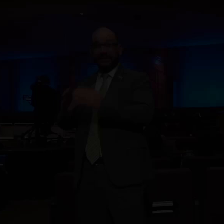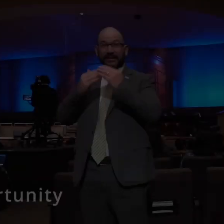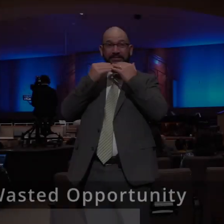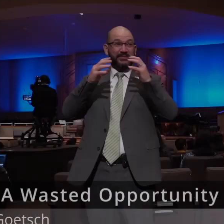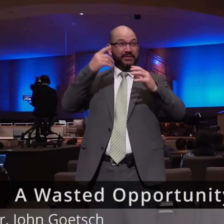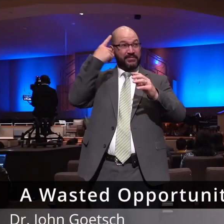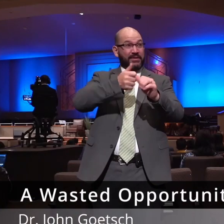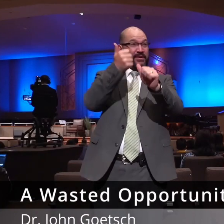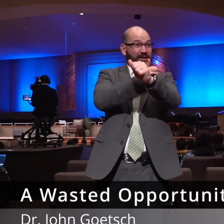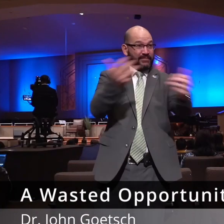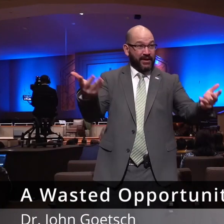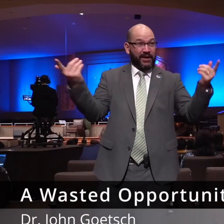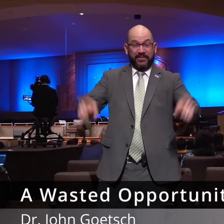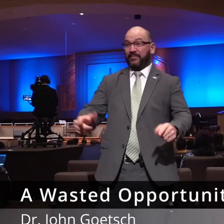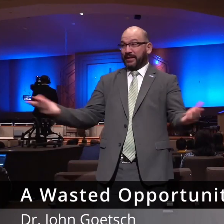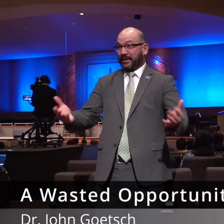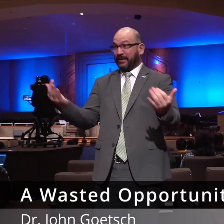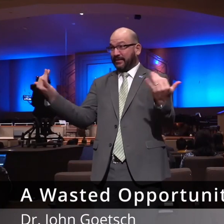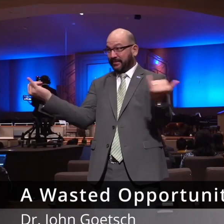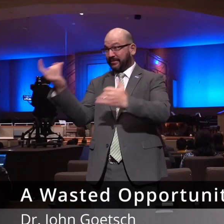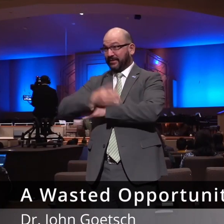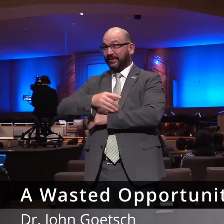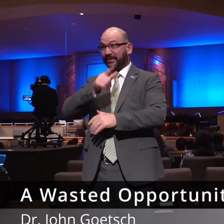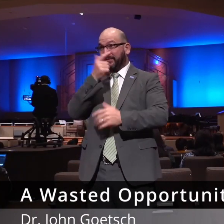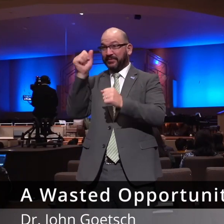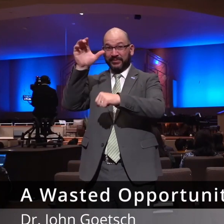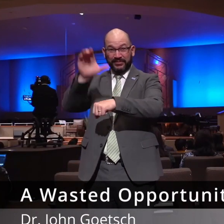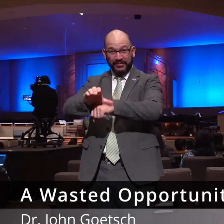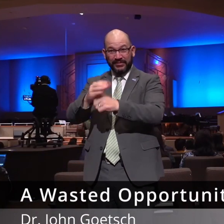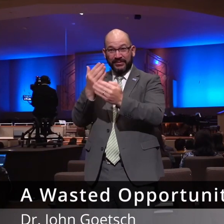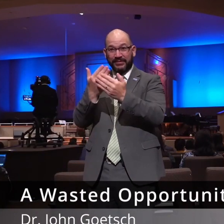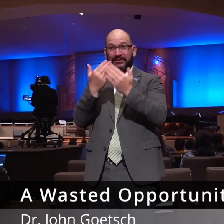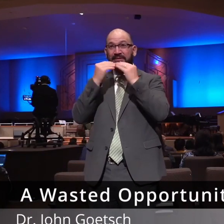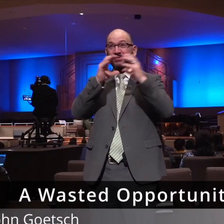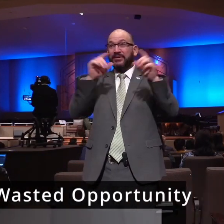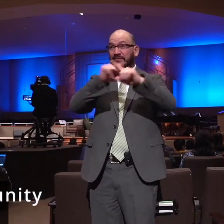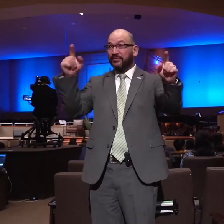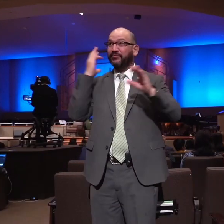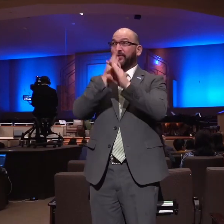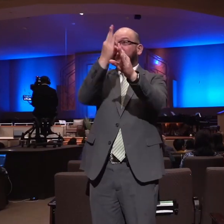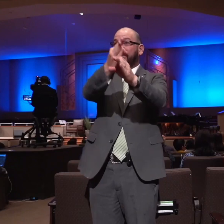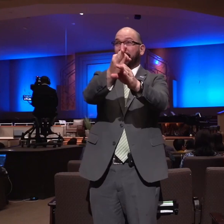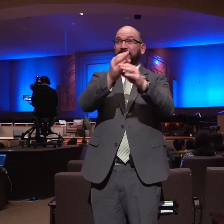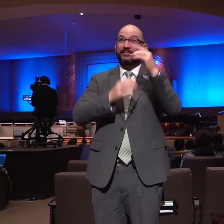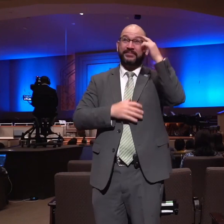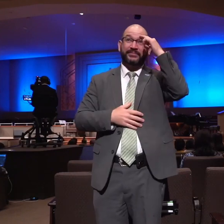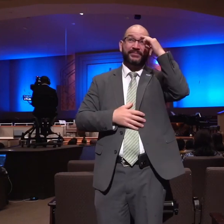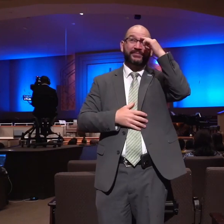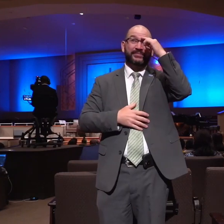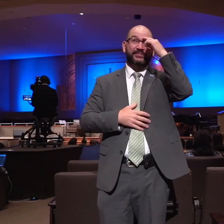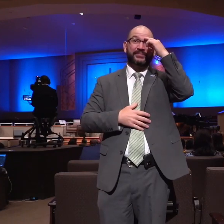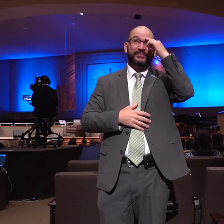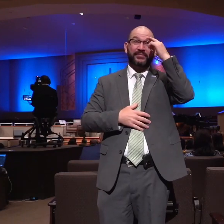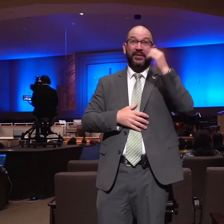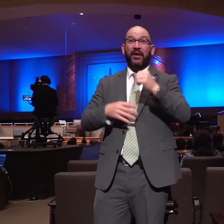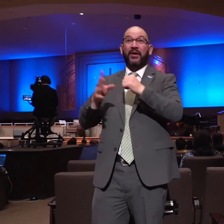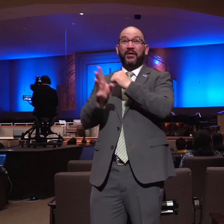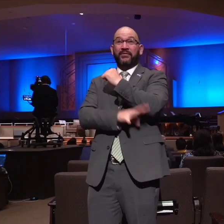at Lancaster Baptist Church and thank you for being faithful the season of the fall is always a busy time here